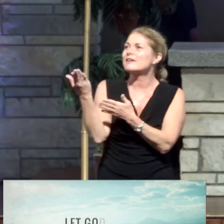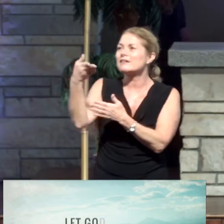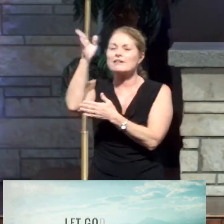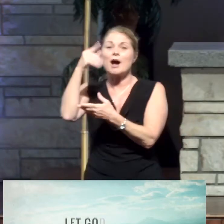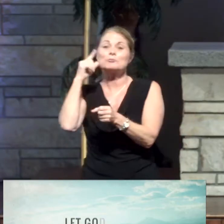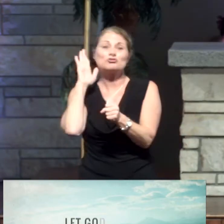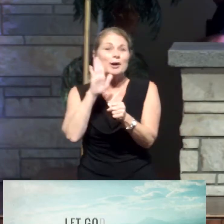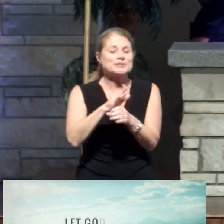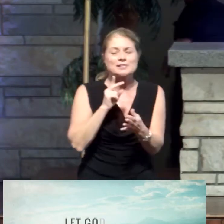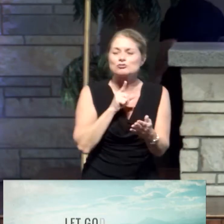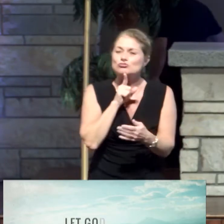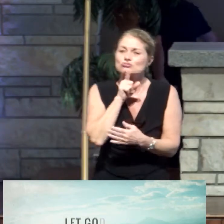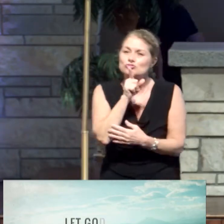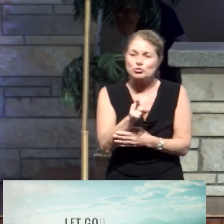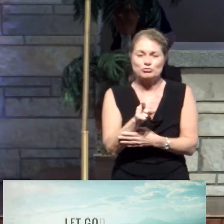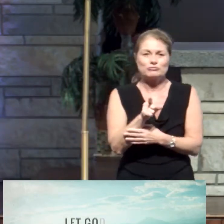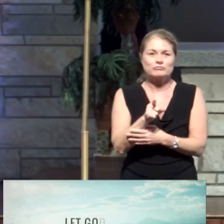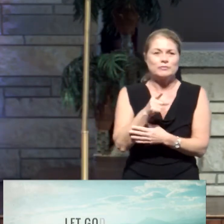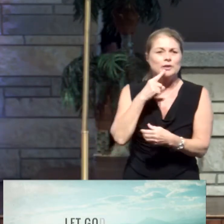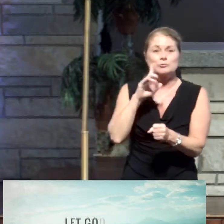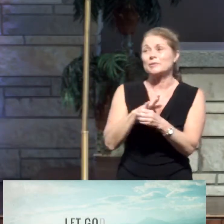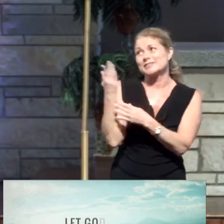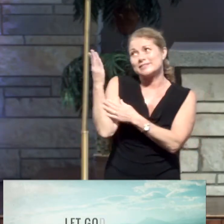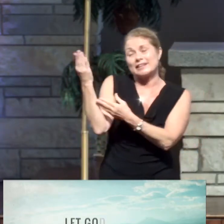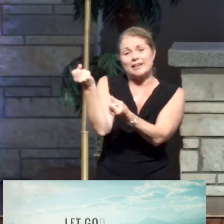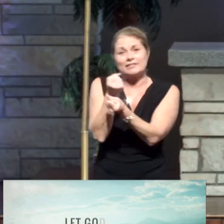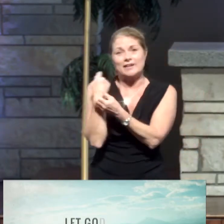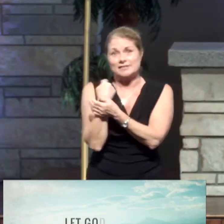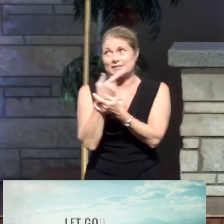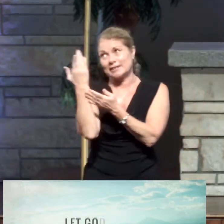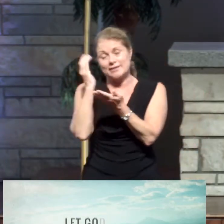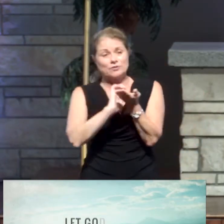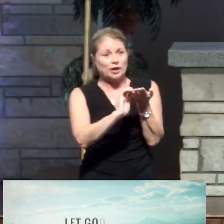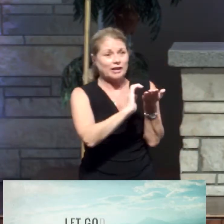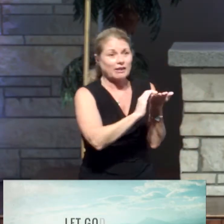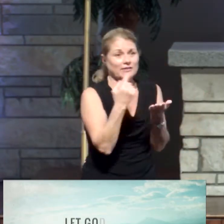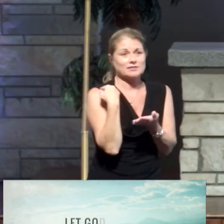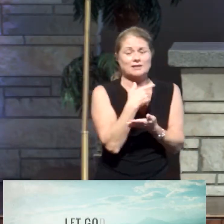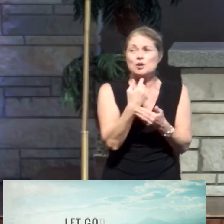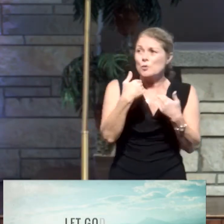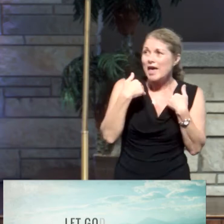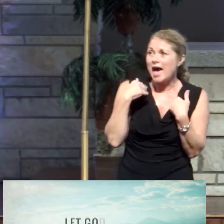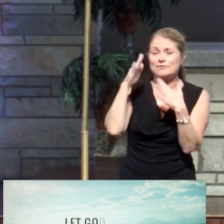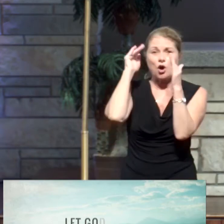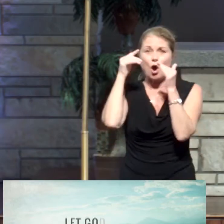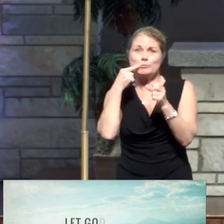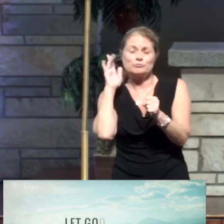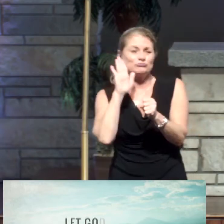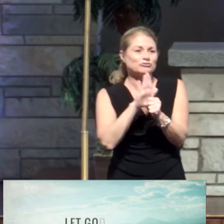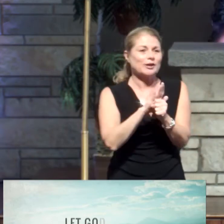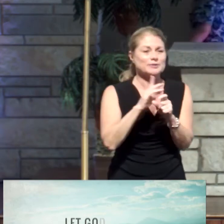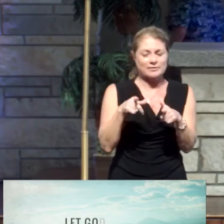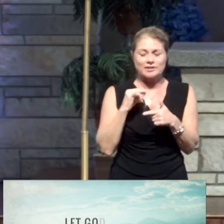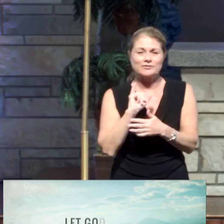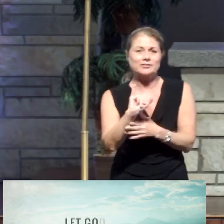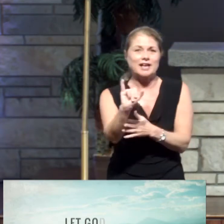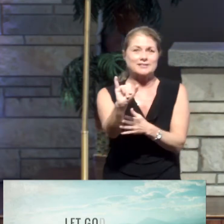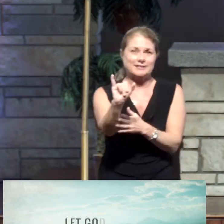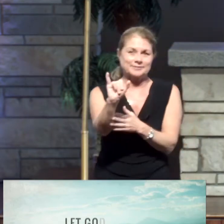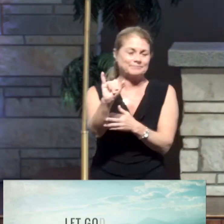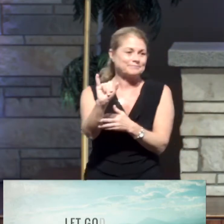is true. Promised like we're loved, we're forgiven. We have the hope and the assurance of everlasting life.